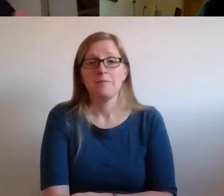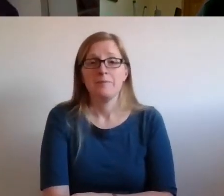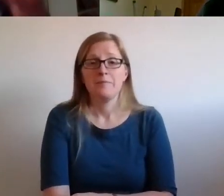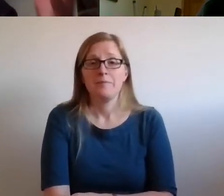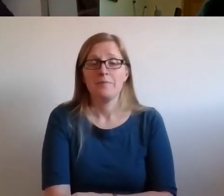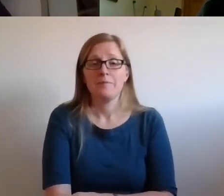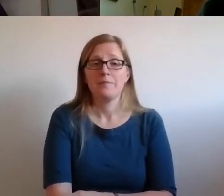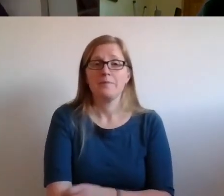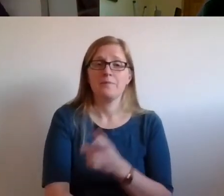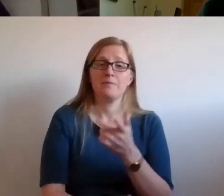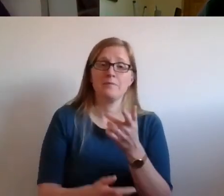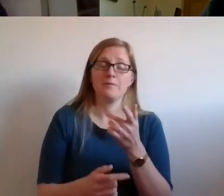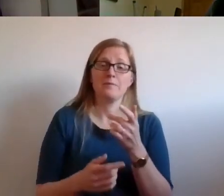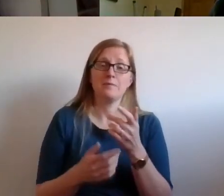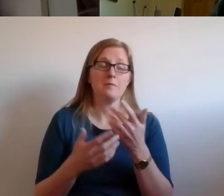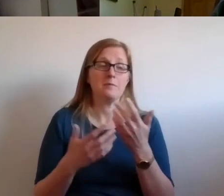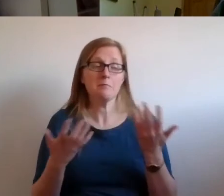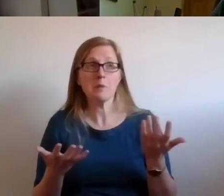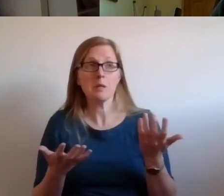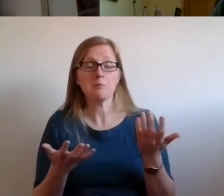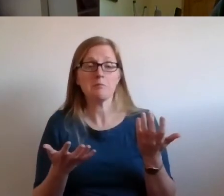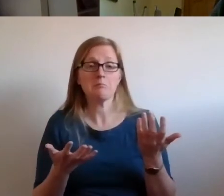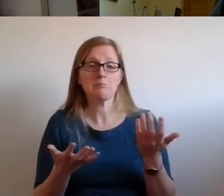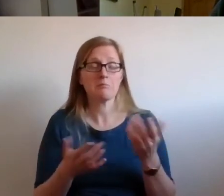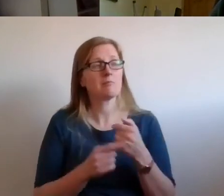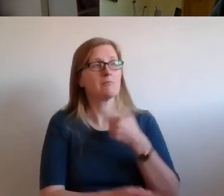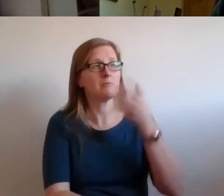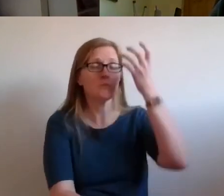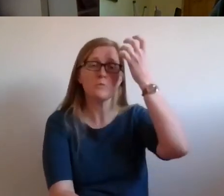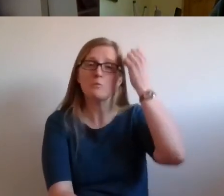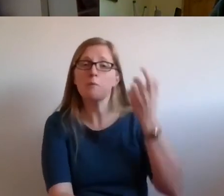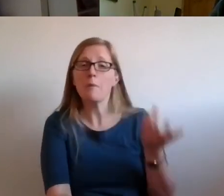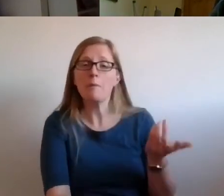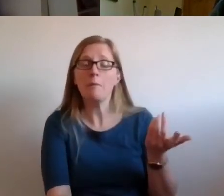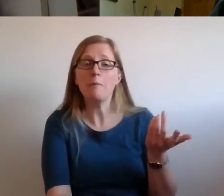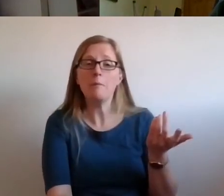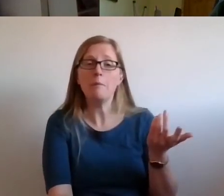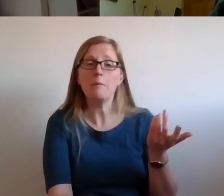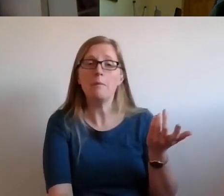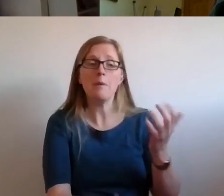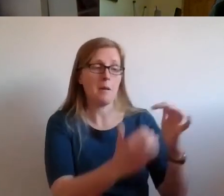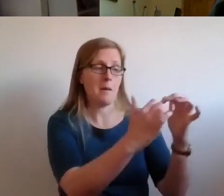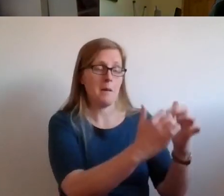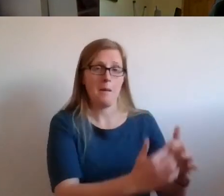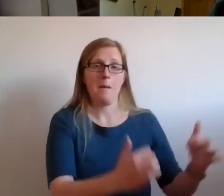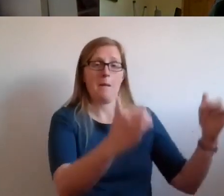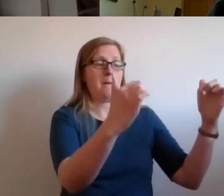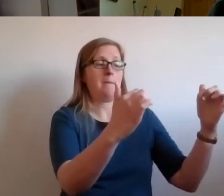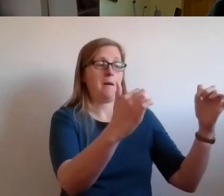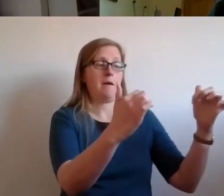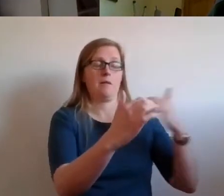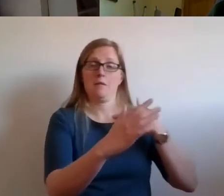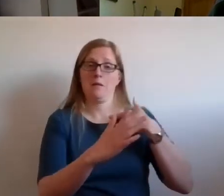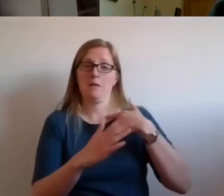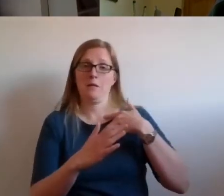society plays an enormous role. But I remember being sort of debriefed by the Parliament, the Human Rights Committee at the end of my term of office,